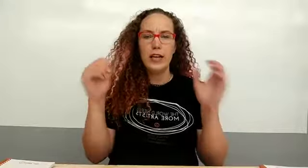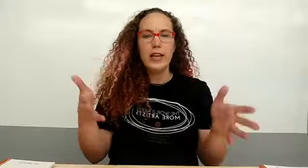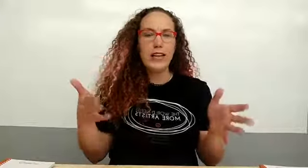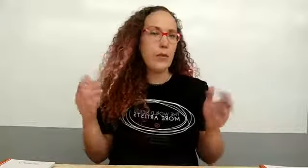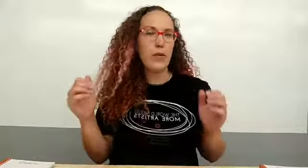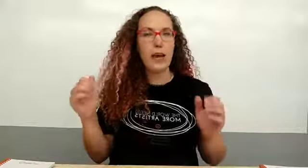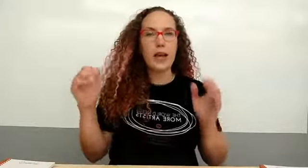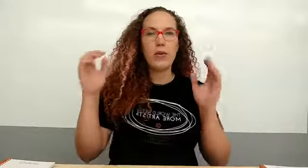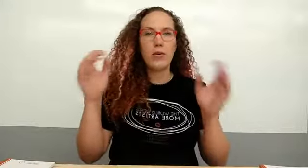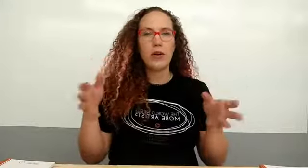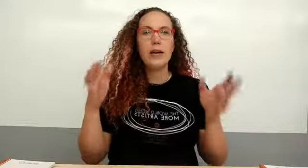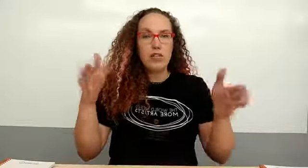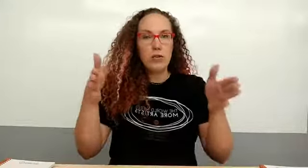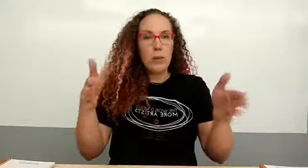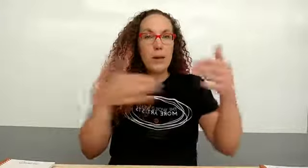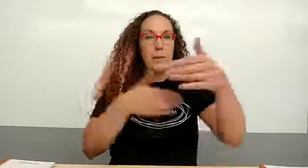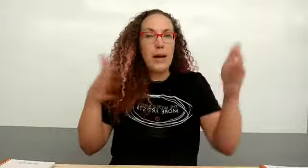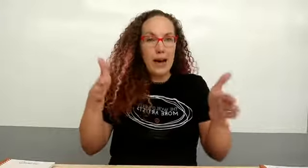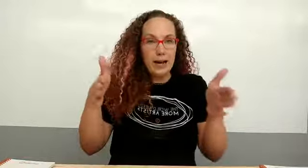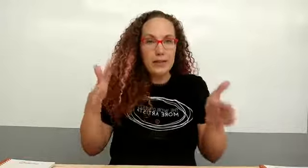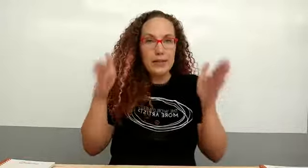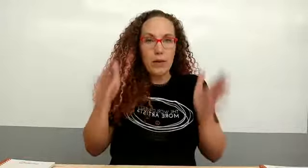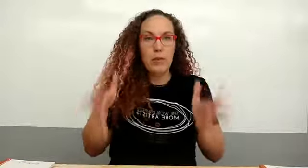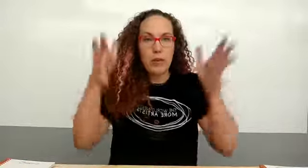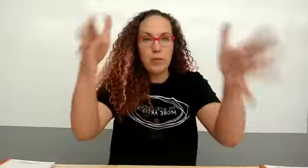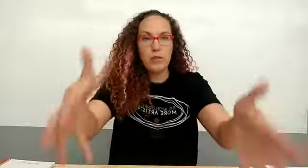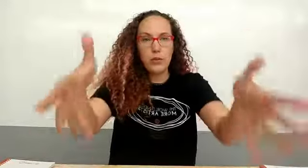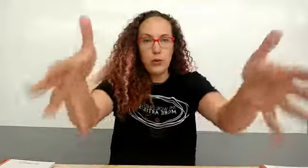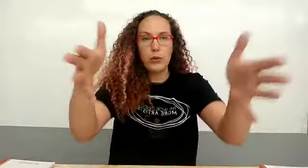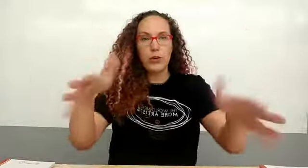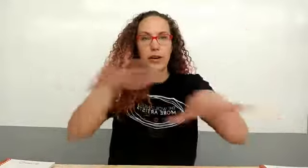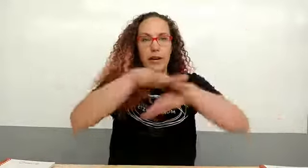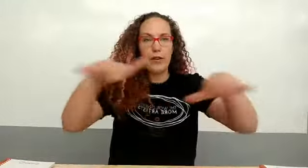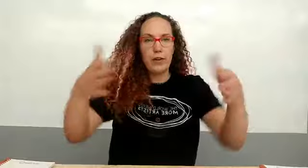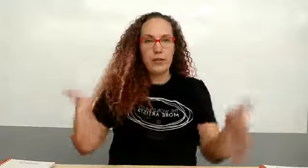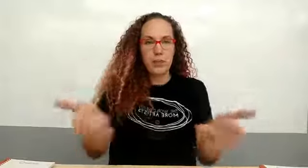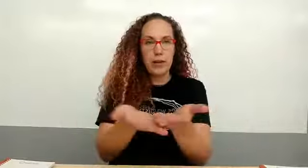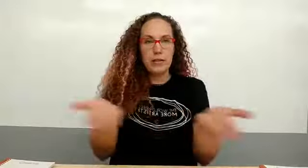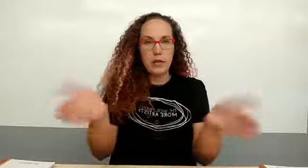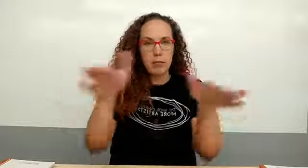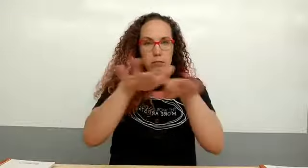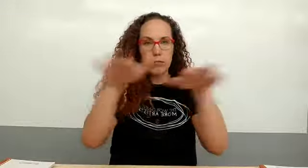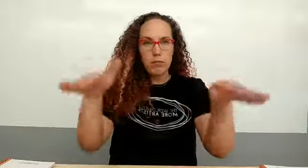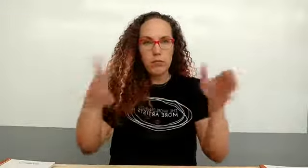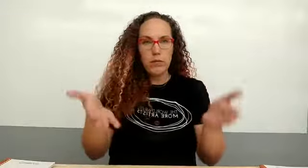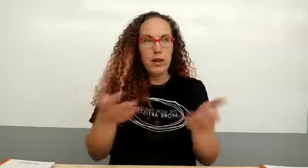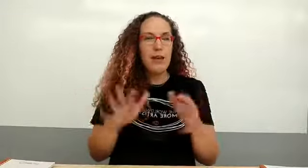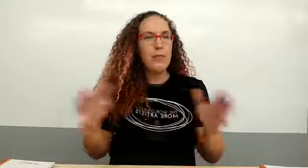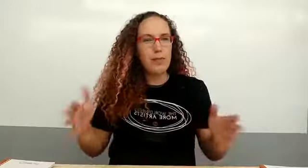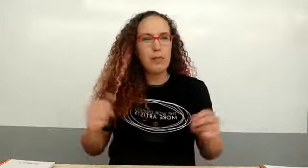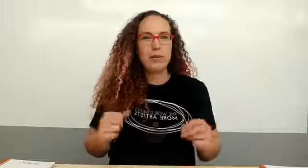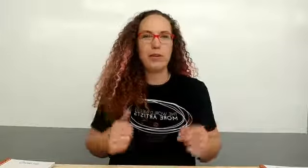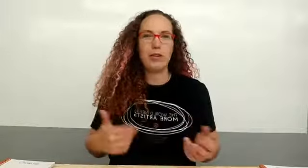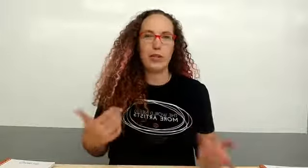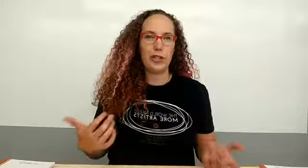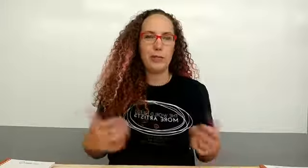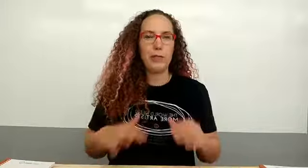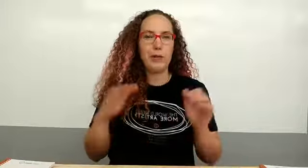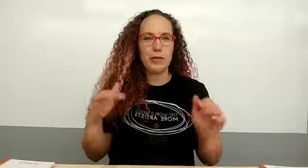kiwi crate or so it'll be a box that will come to your door and have art supplies in it and probably some literature but mostly